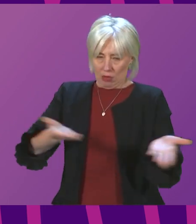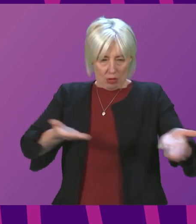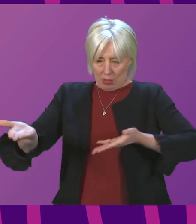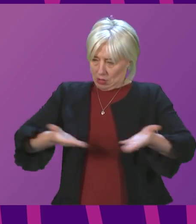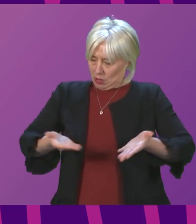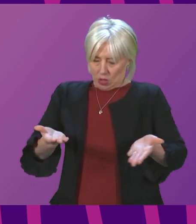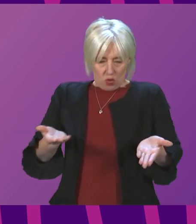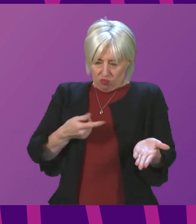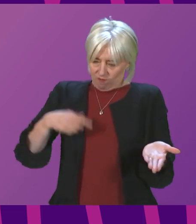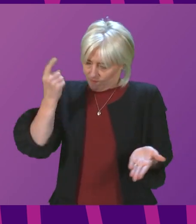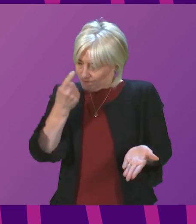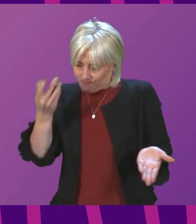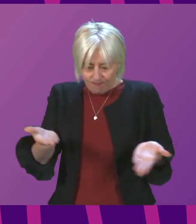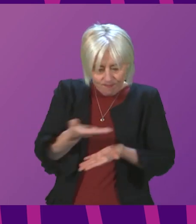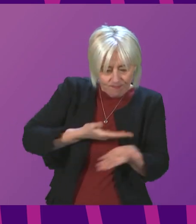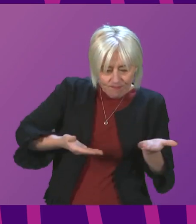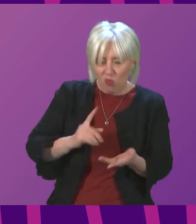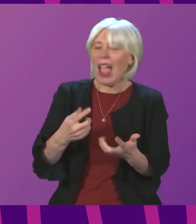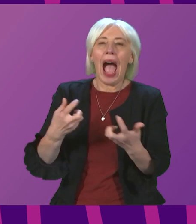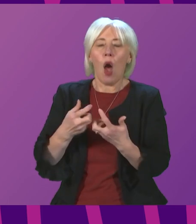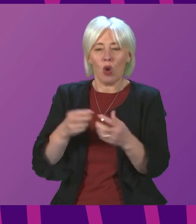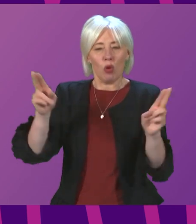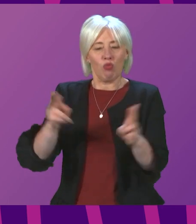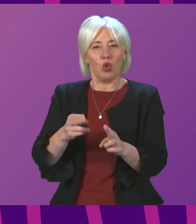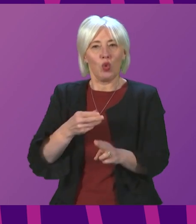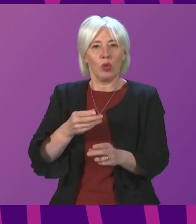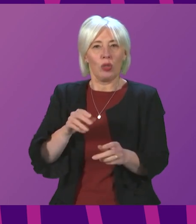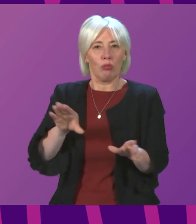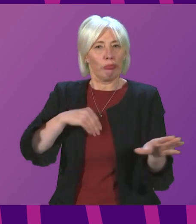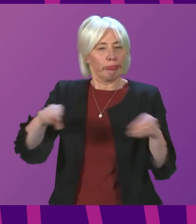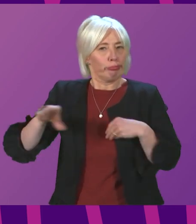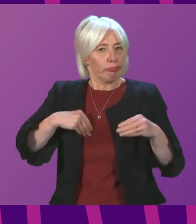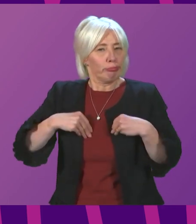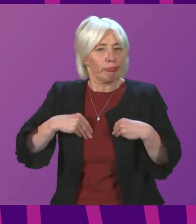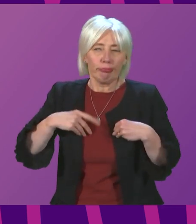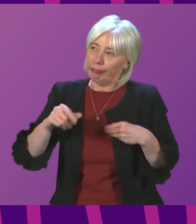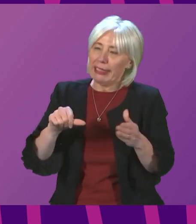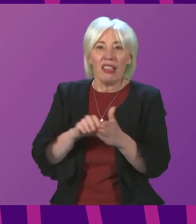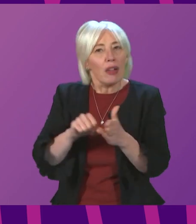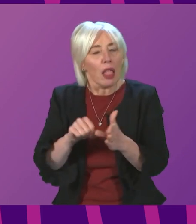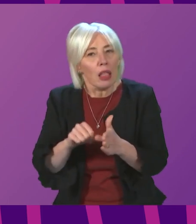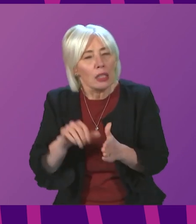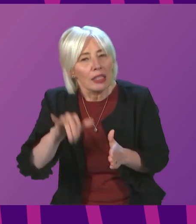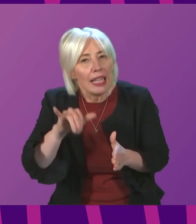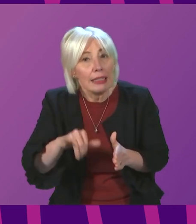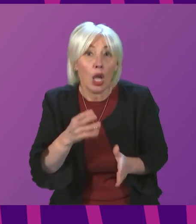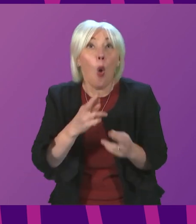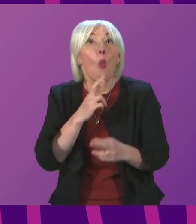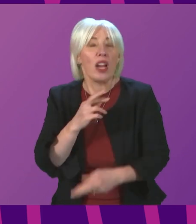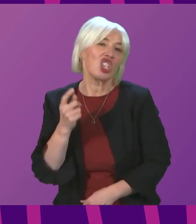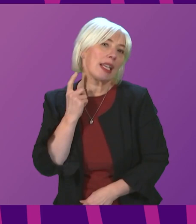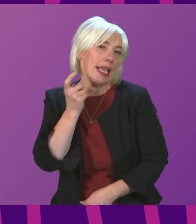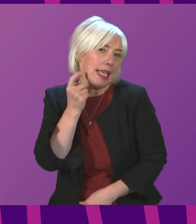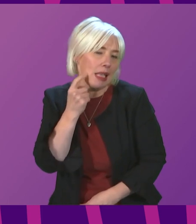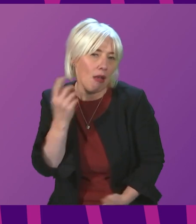transmission. That's what we do every week. It's what we will continue to do. It is difficult and I wish it was easier to